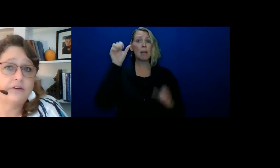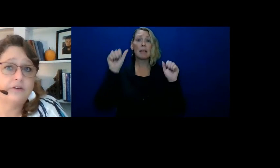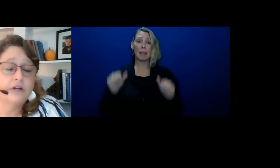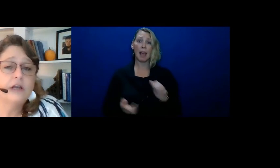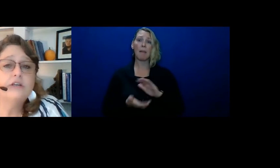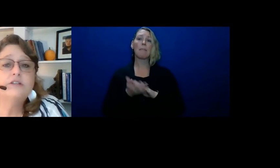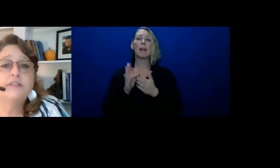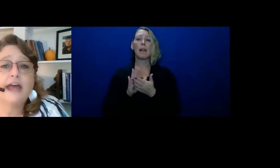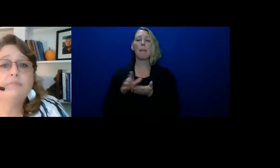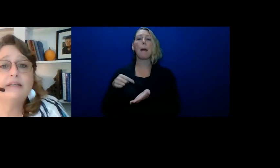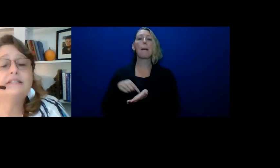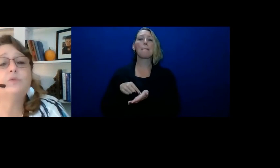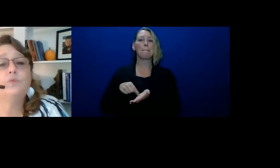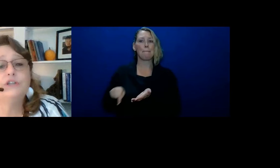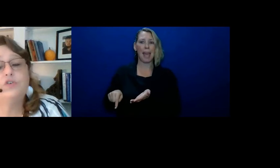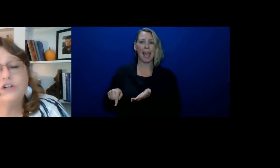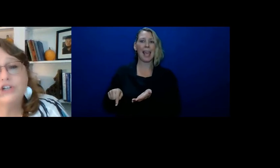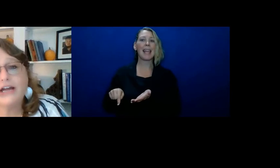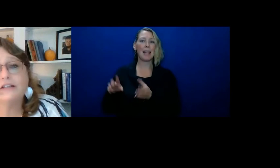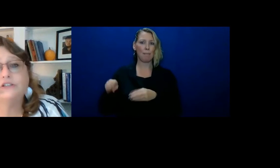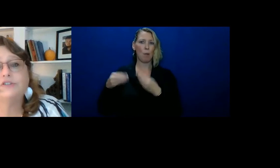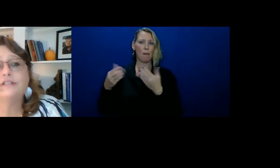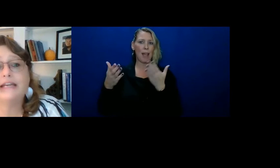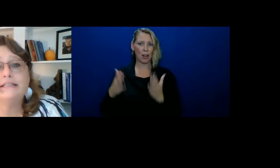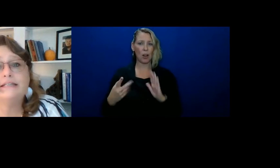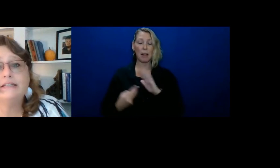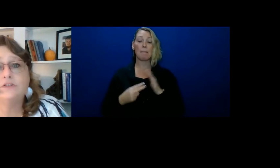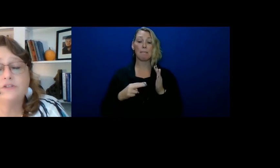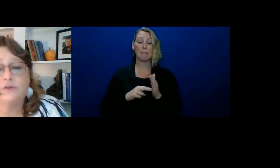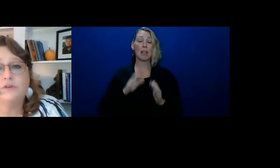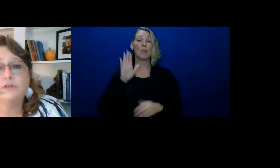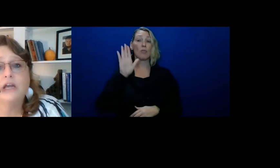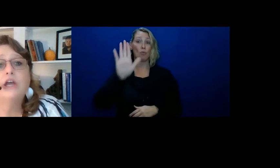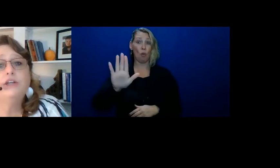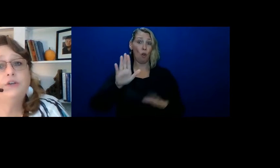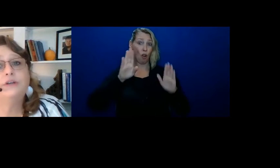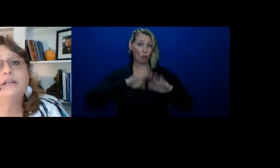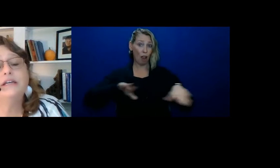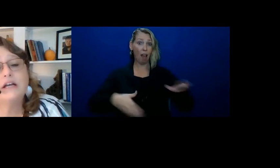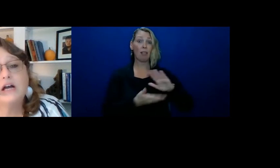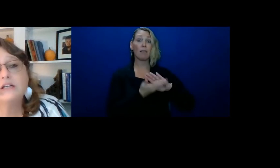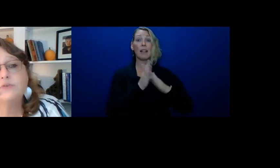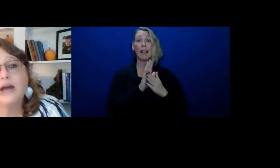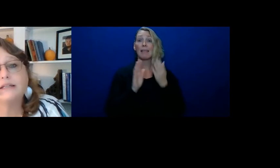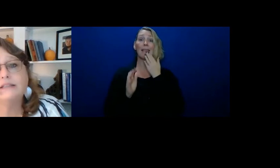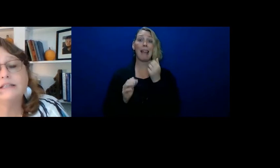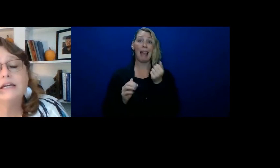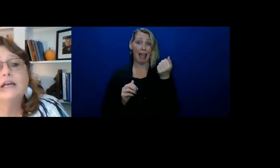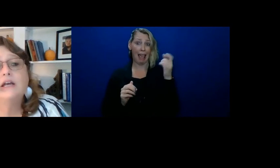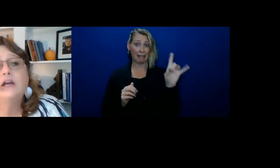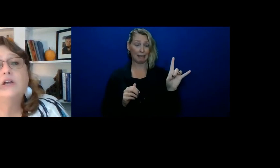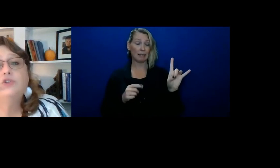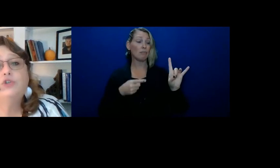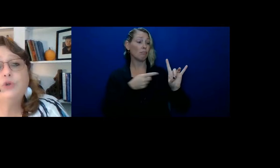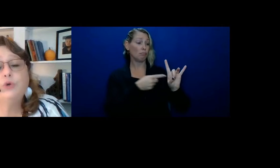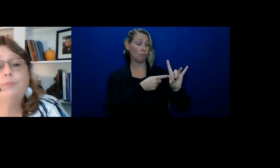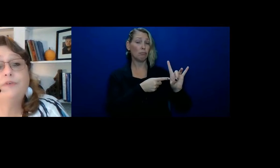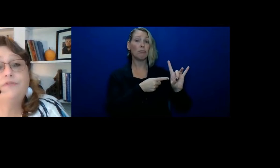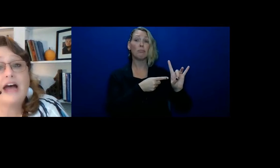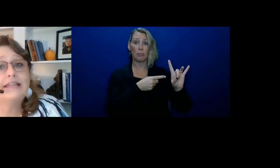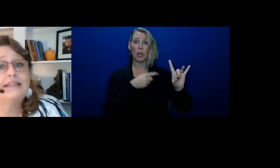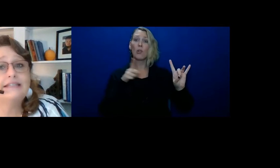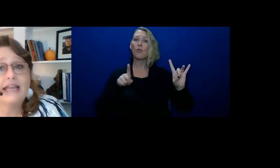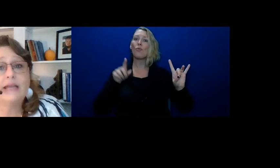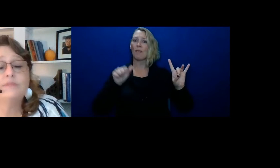provider. So that means that when your child turns 18 years old, you can get contracted to